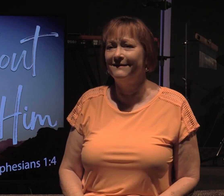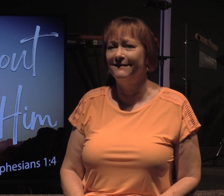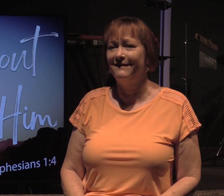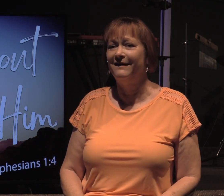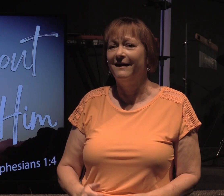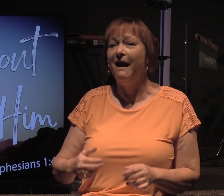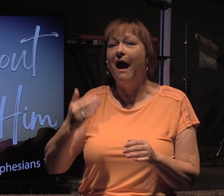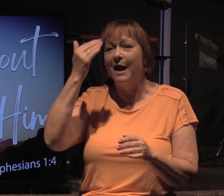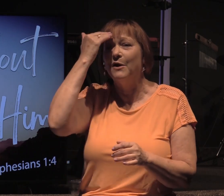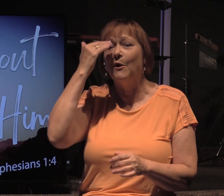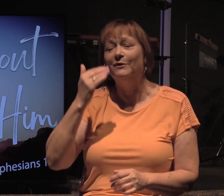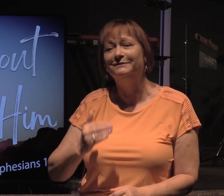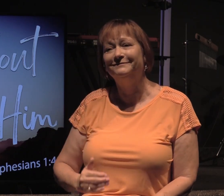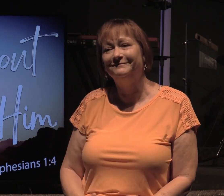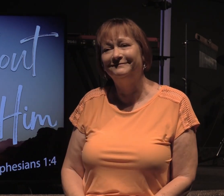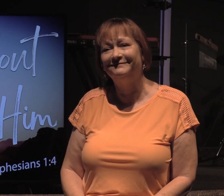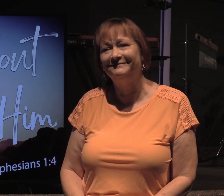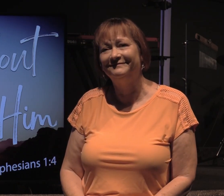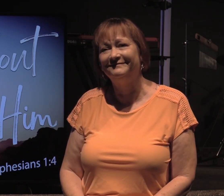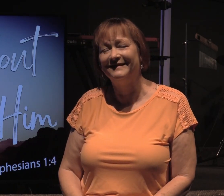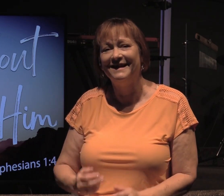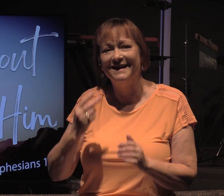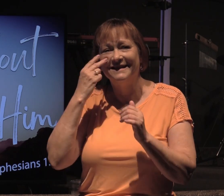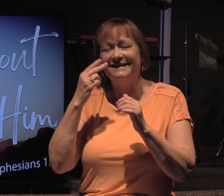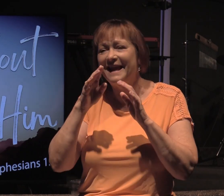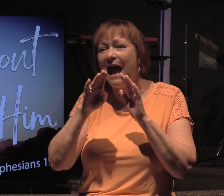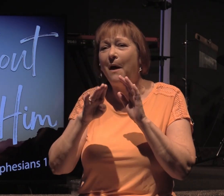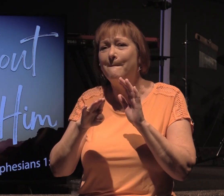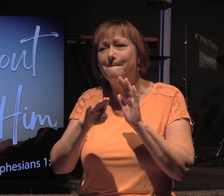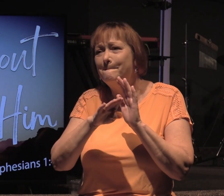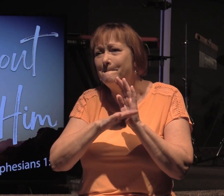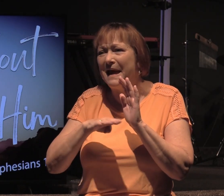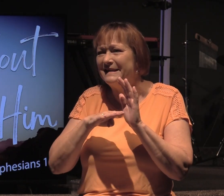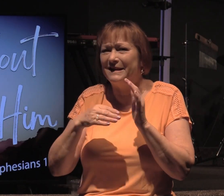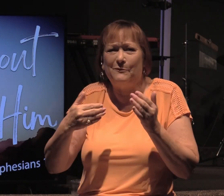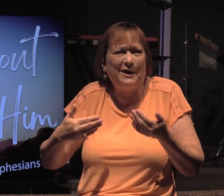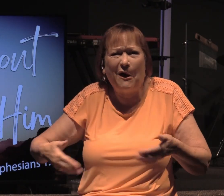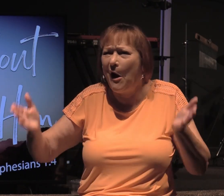Yeah, I know. Okay. See how base we are?